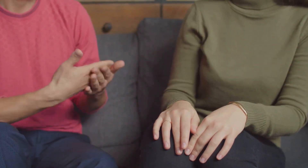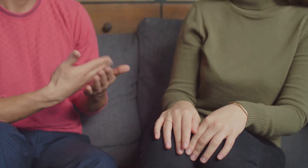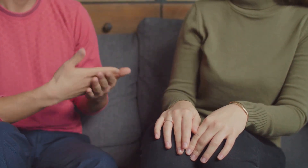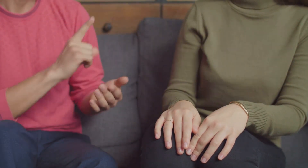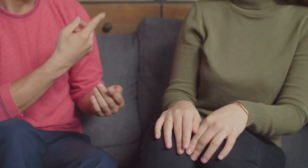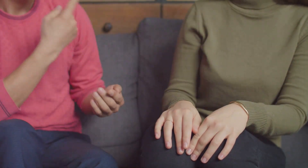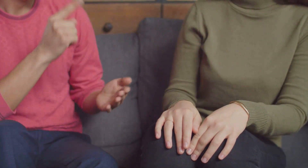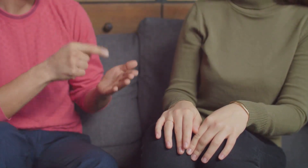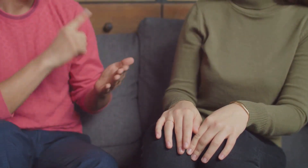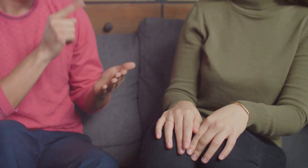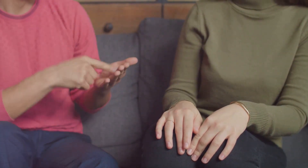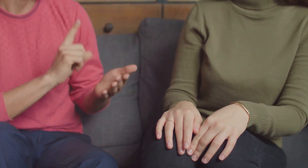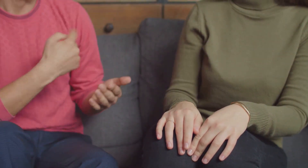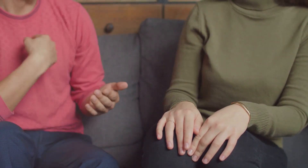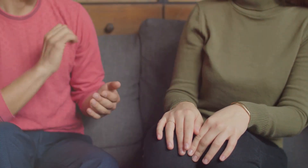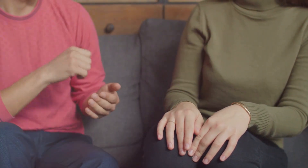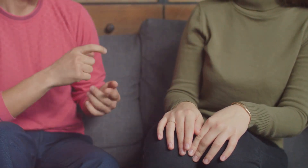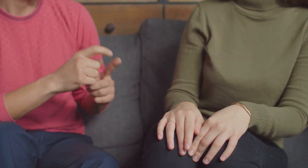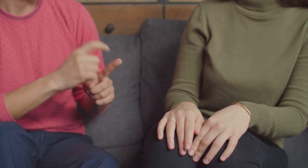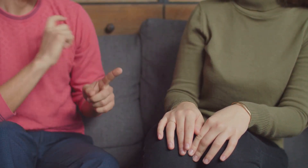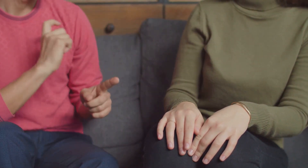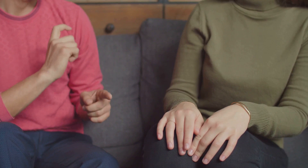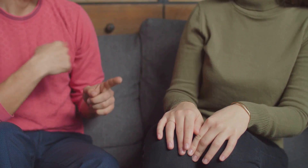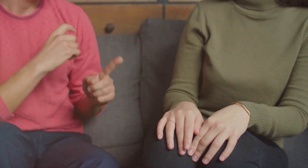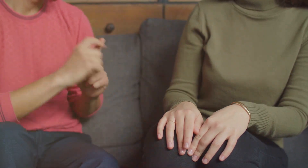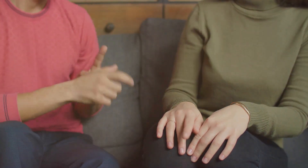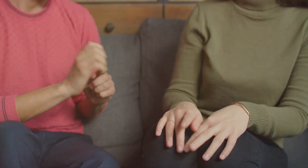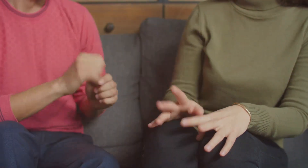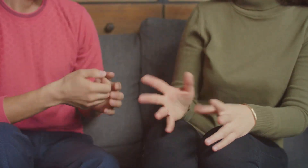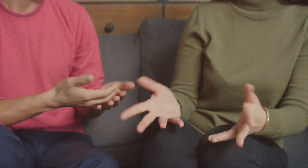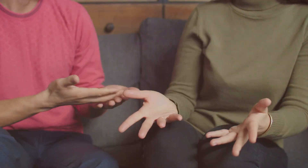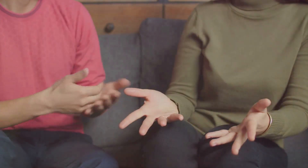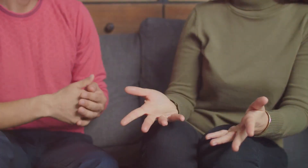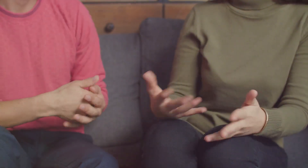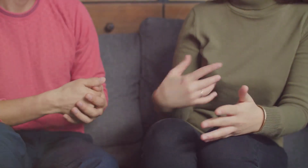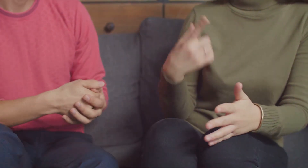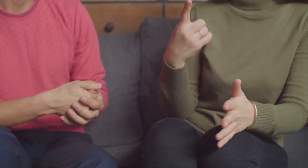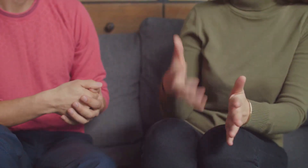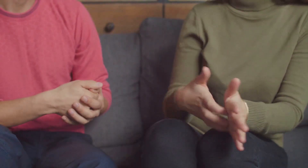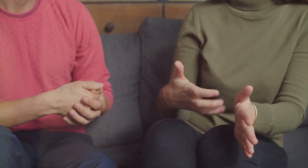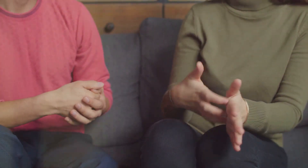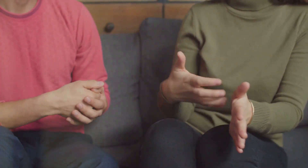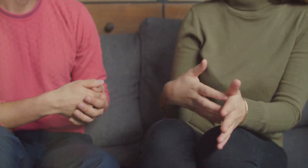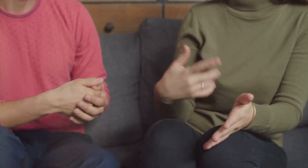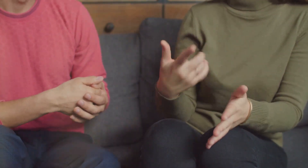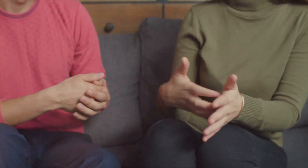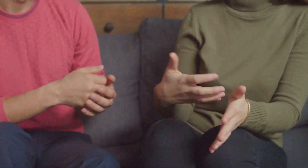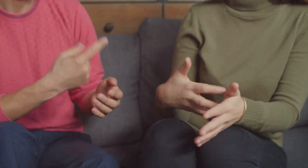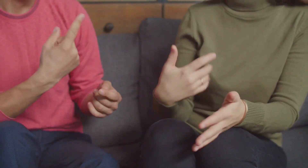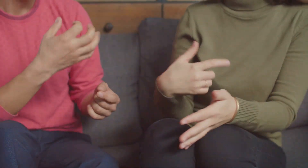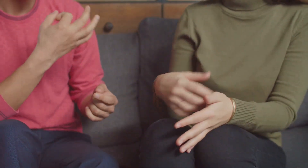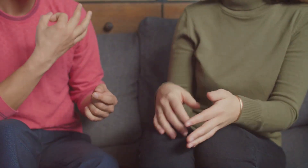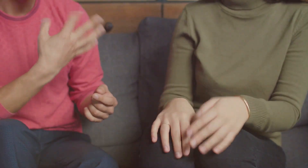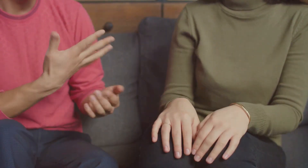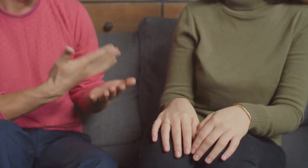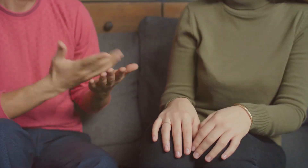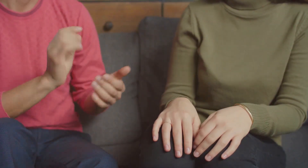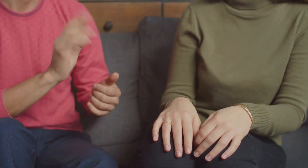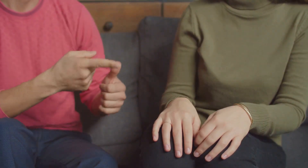body language, every detail matters. And it's not just about learning the signs, it's about understanding the culture and